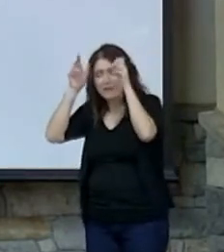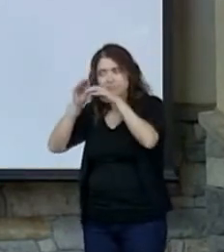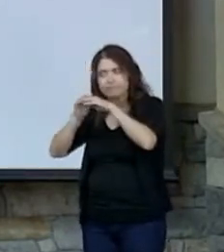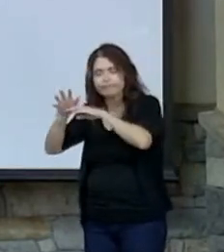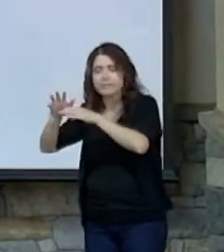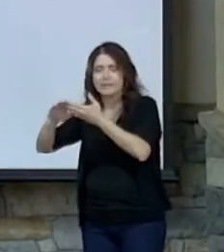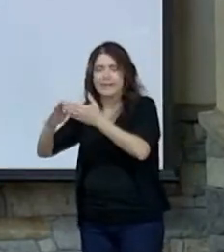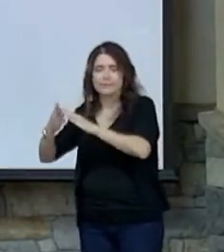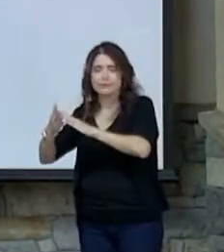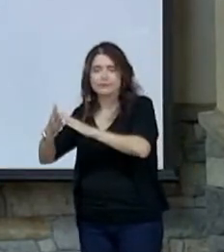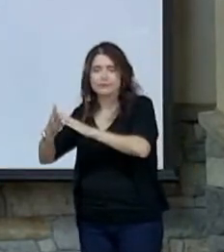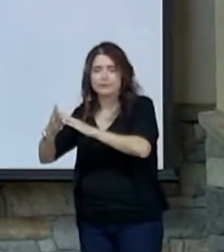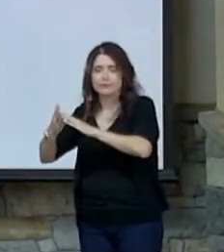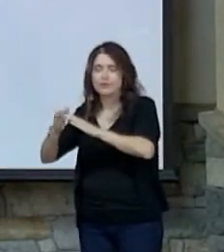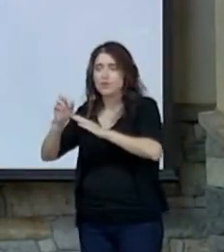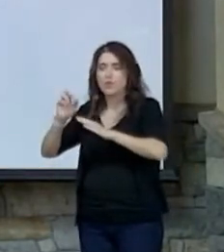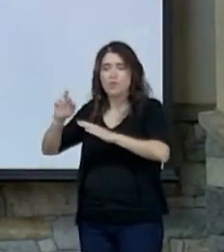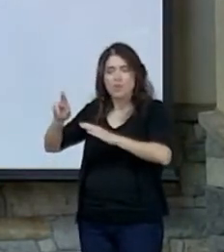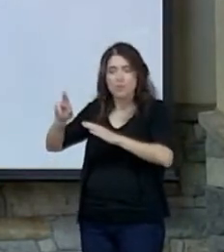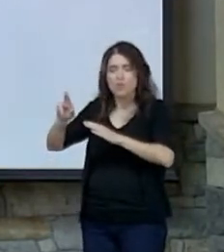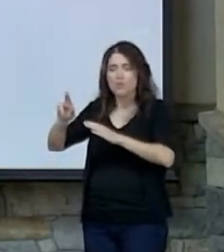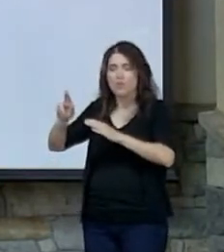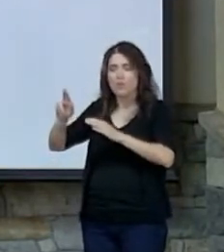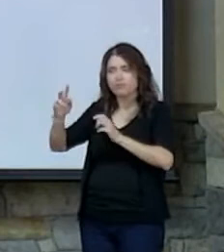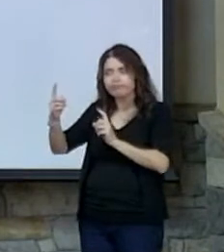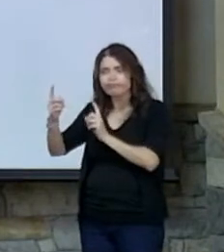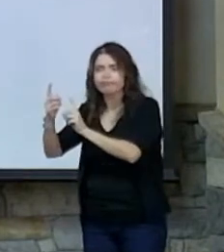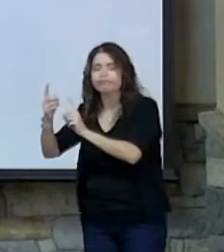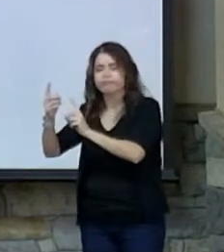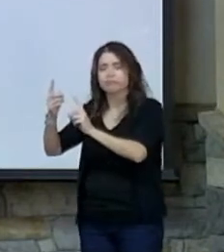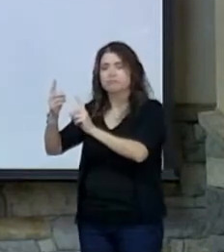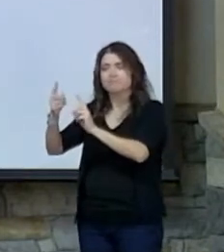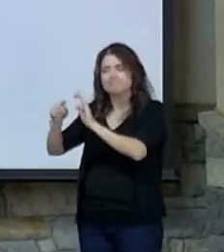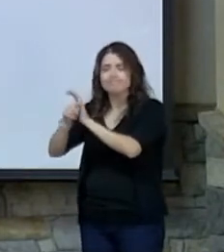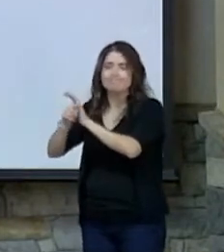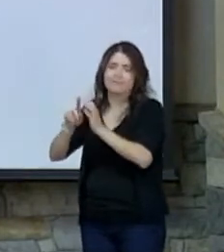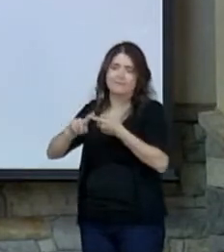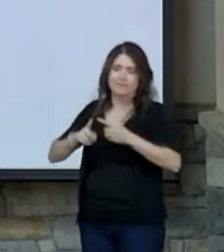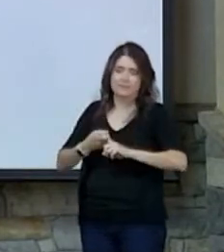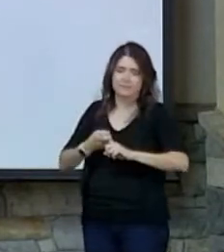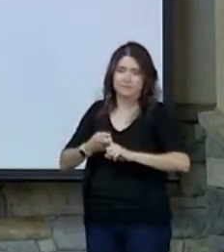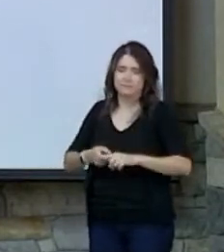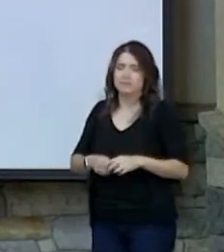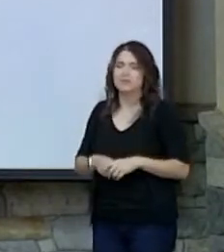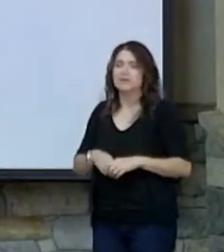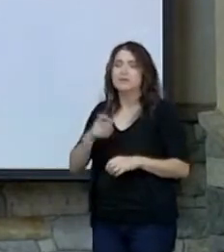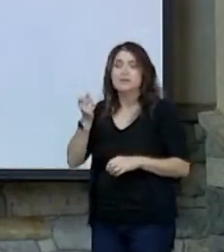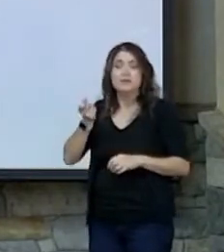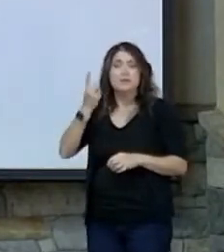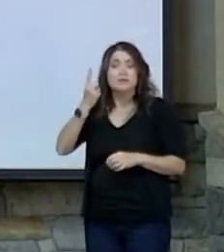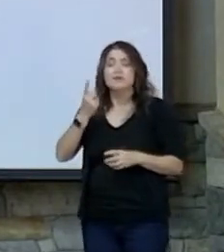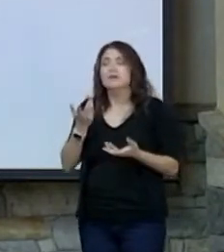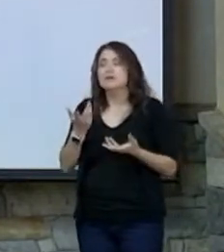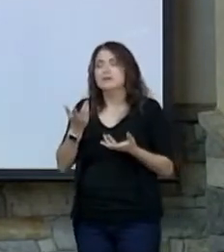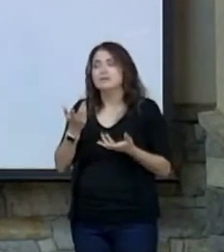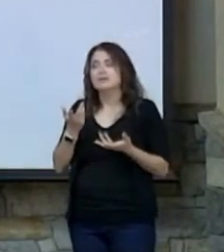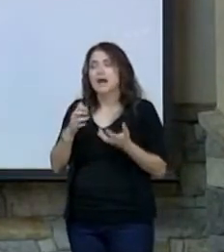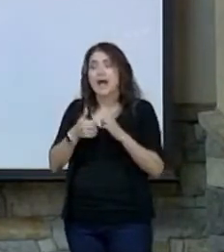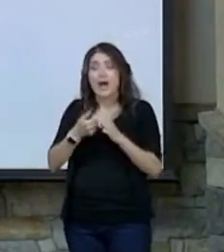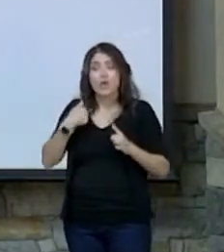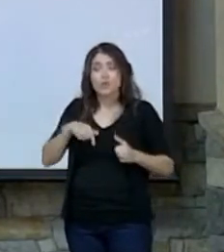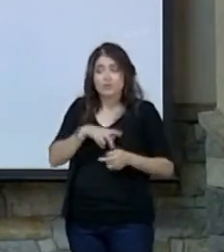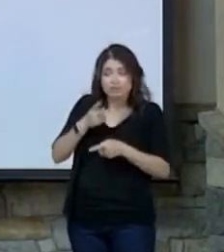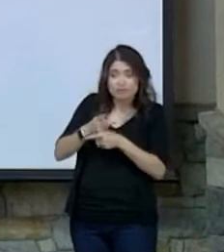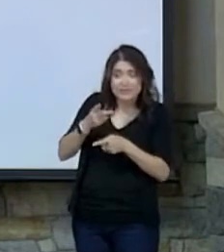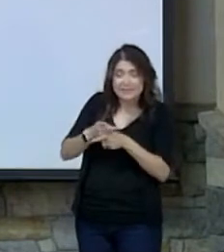nor takes up a reproach against his friend. You see, how we treat